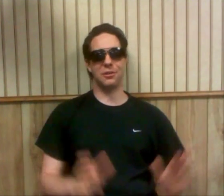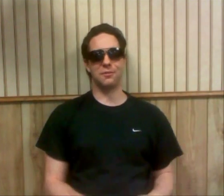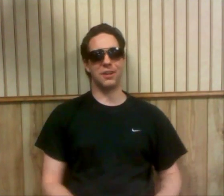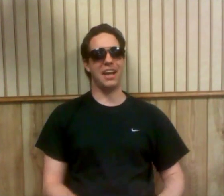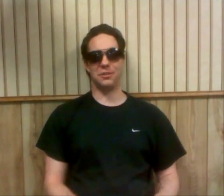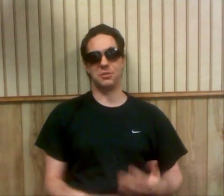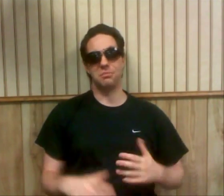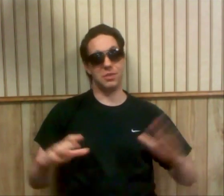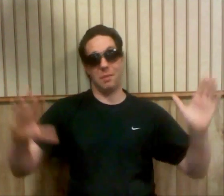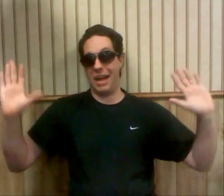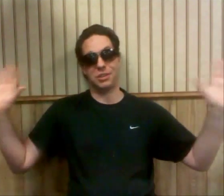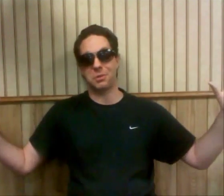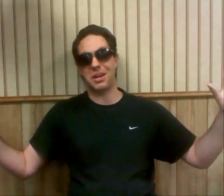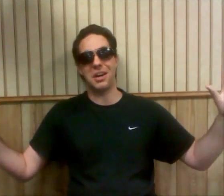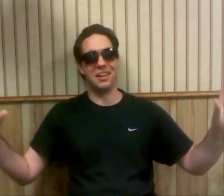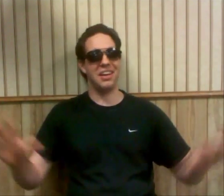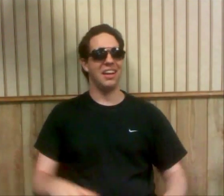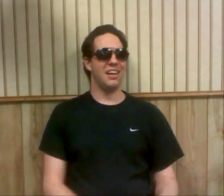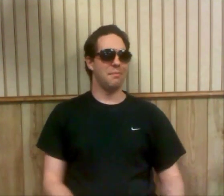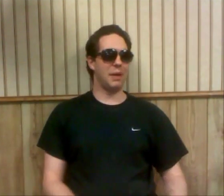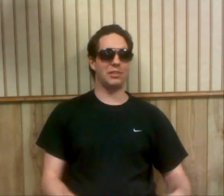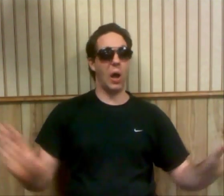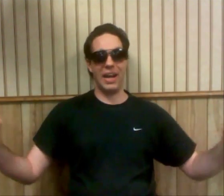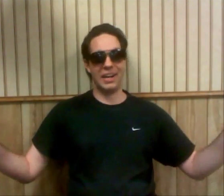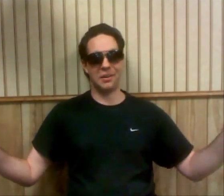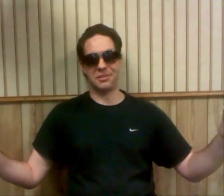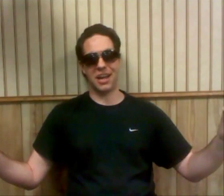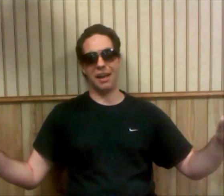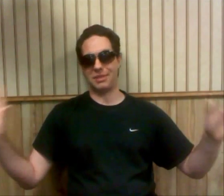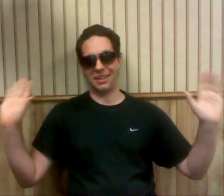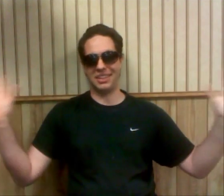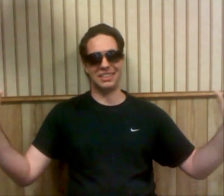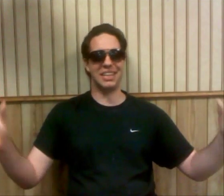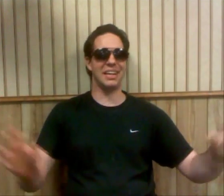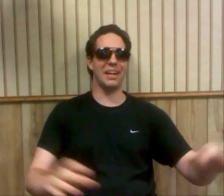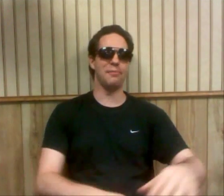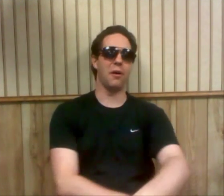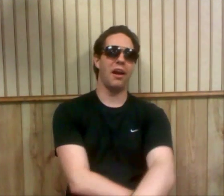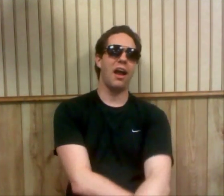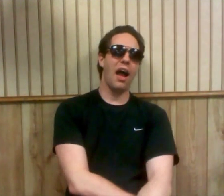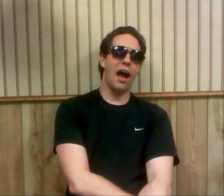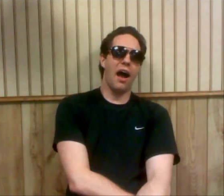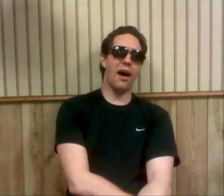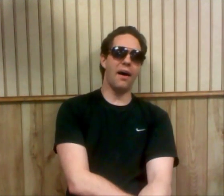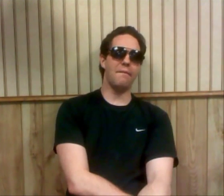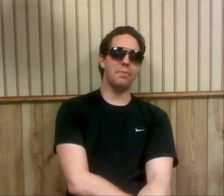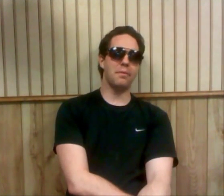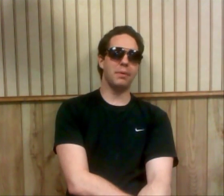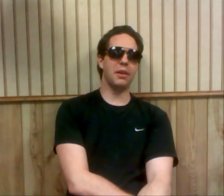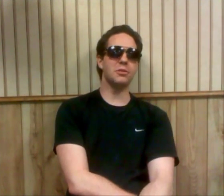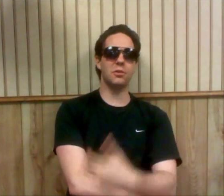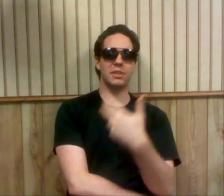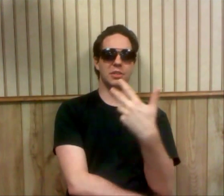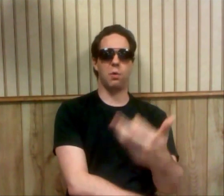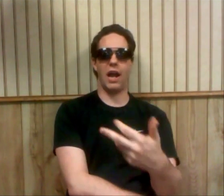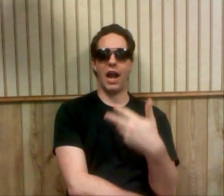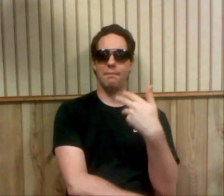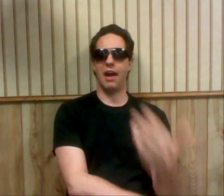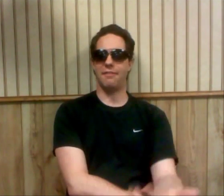Christopher Daniels, the matches were good. But I saw it 800 times. I don't need to see it anymore. But those are the reasons why I'm not a